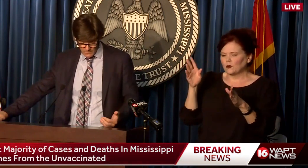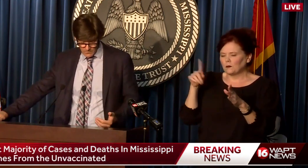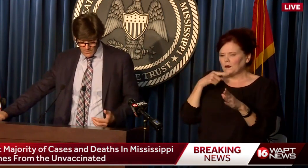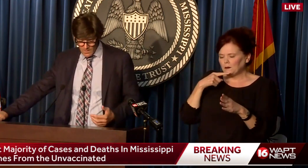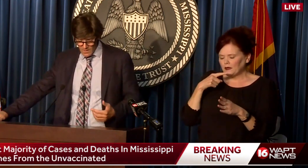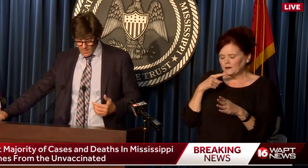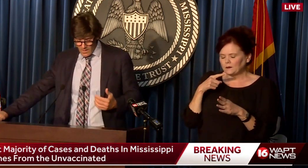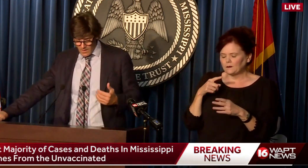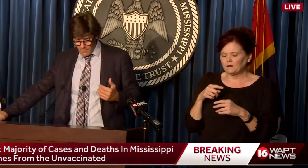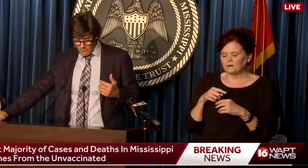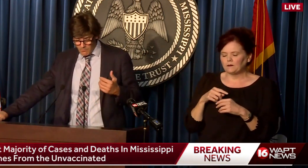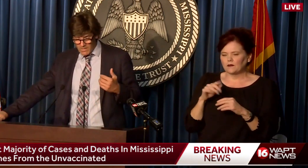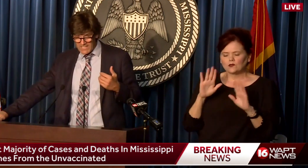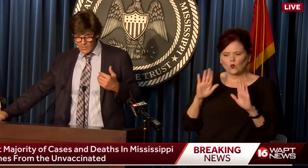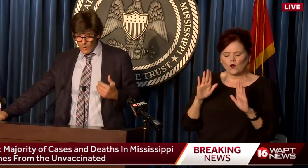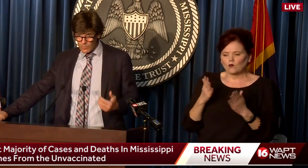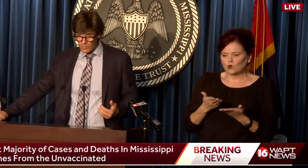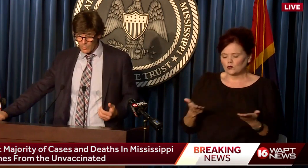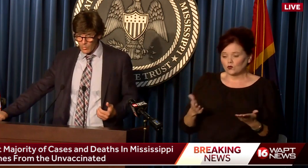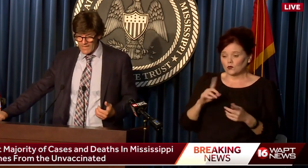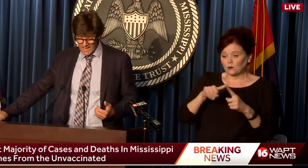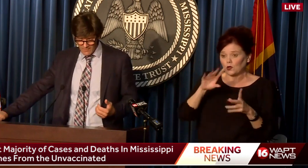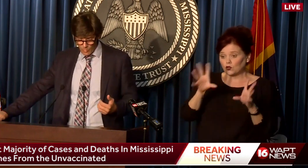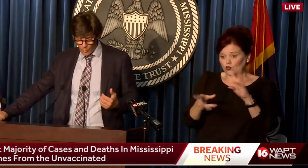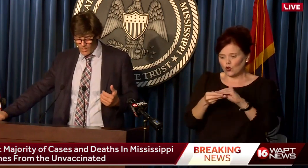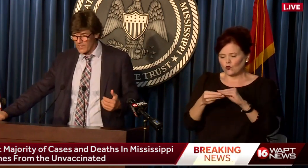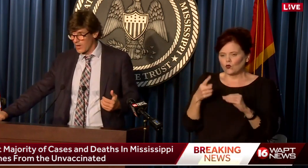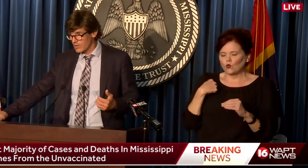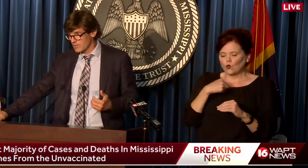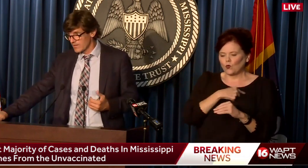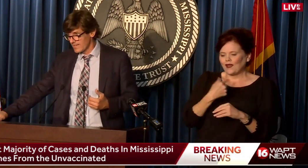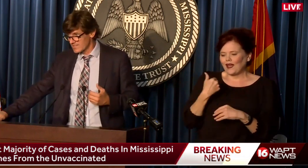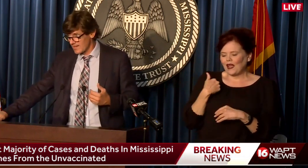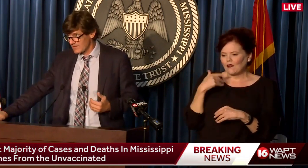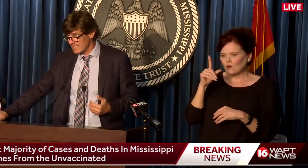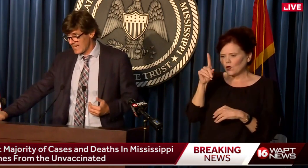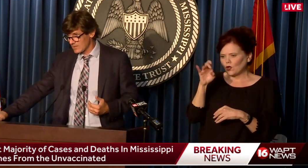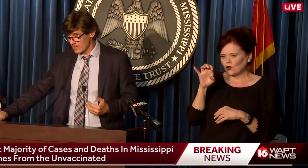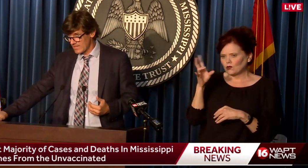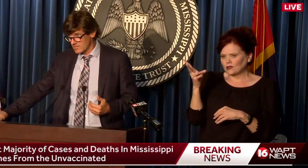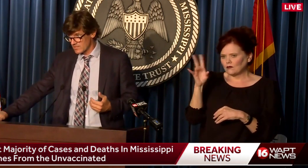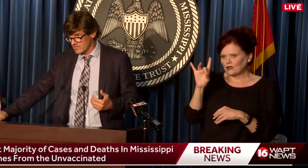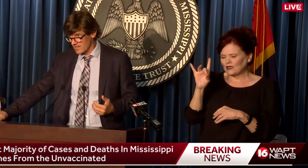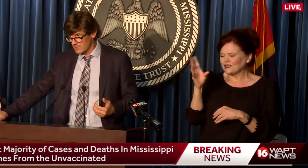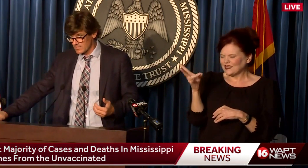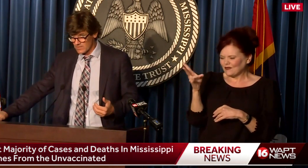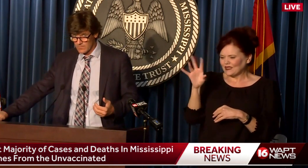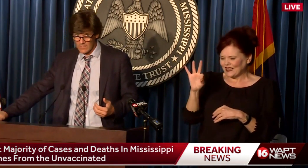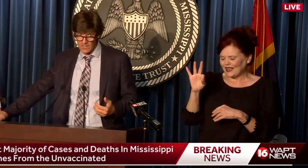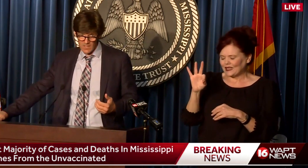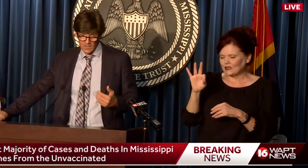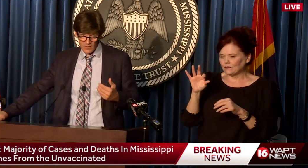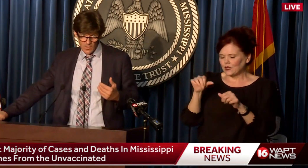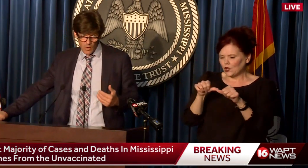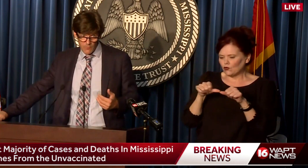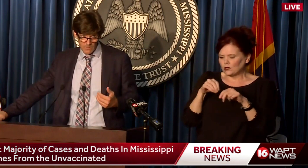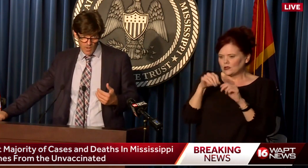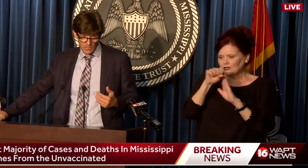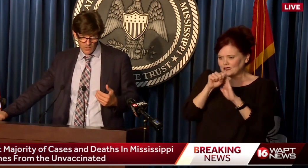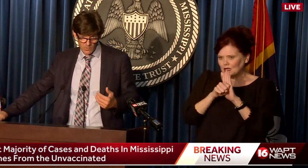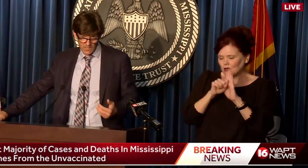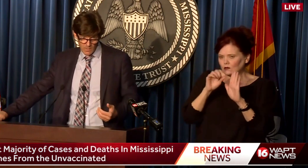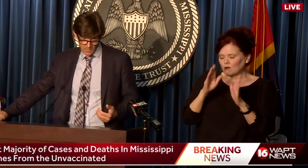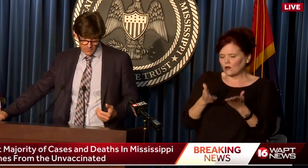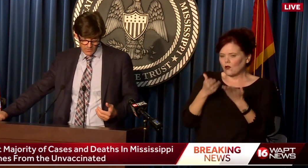resource. But in total, we have 179 locations in the state of Mississippi that are